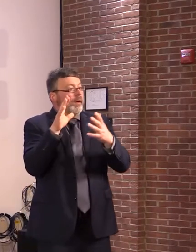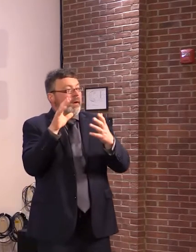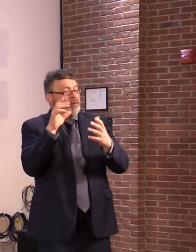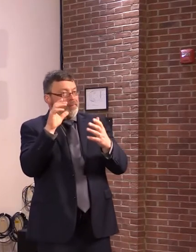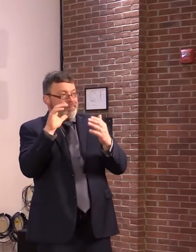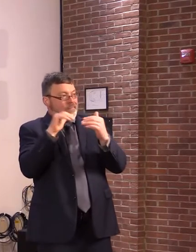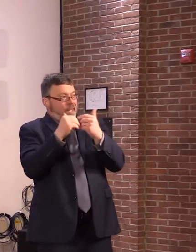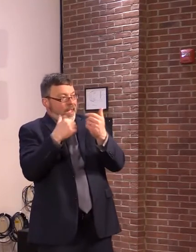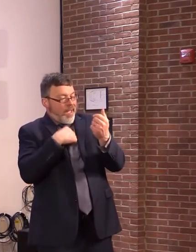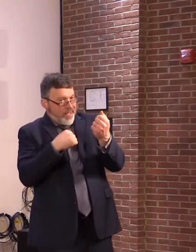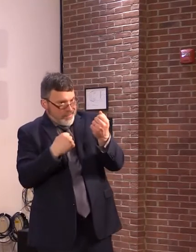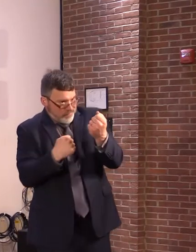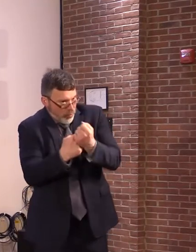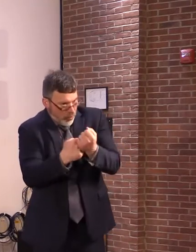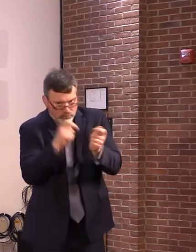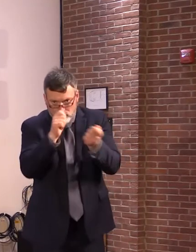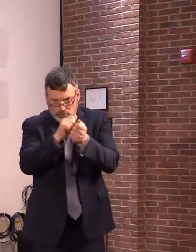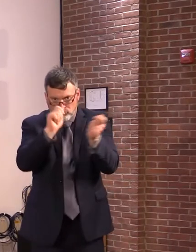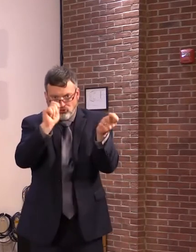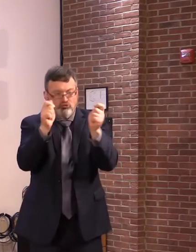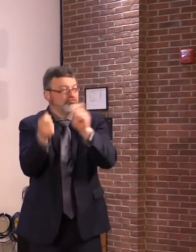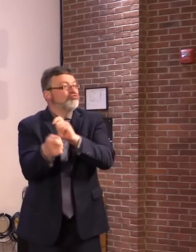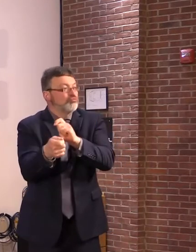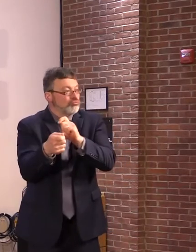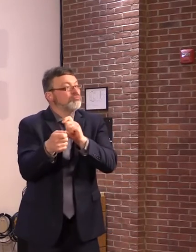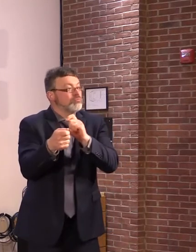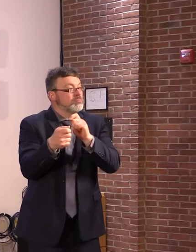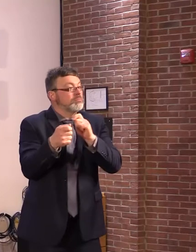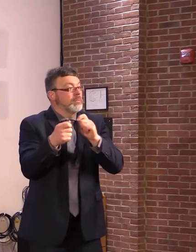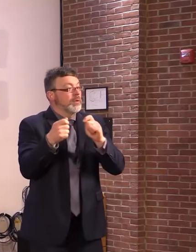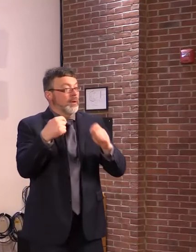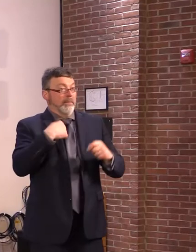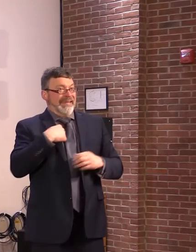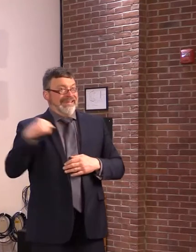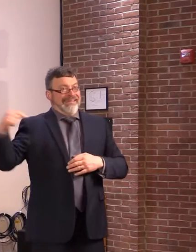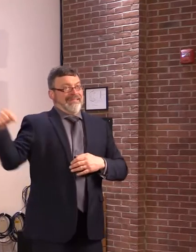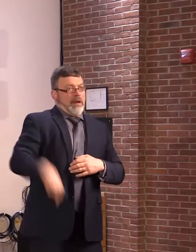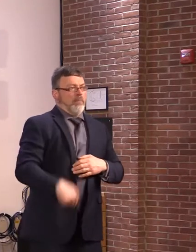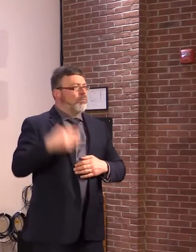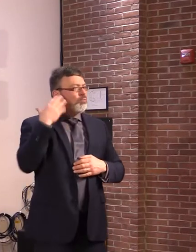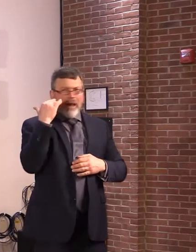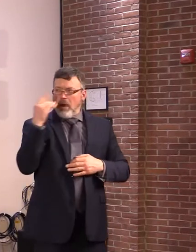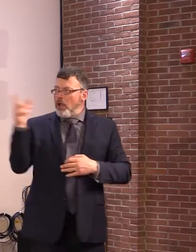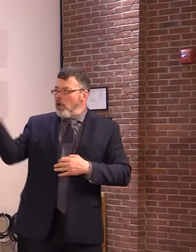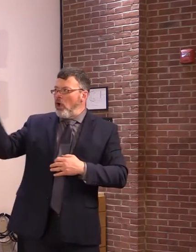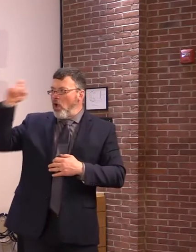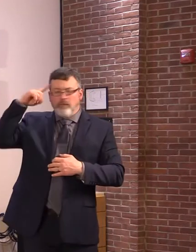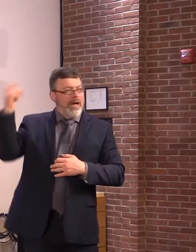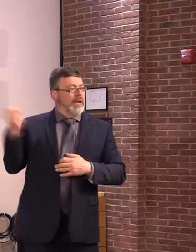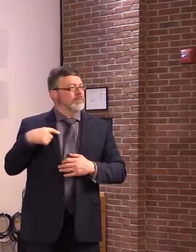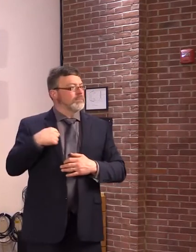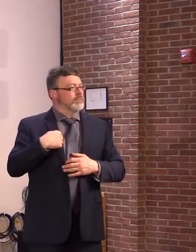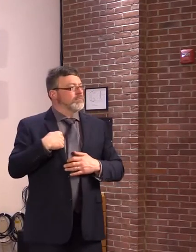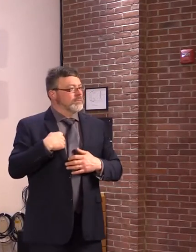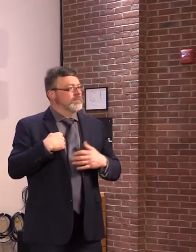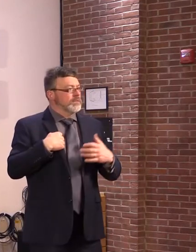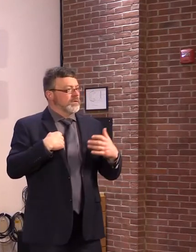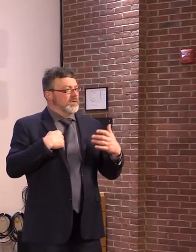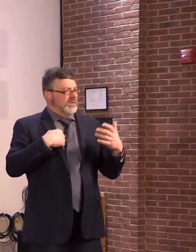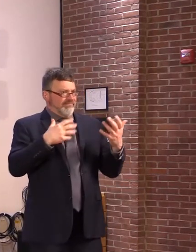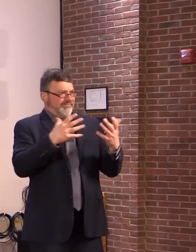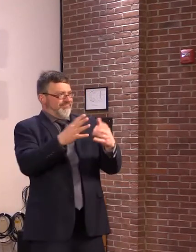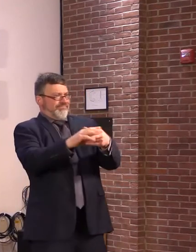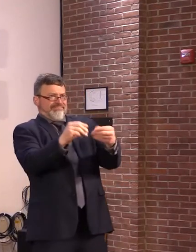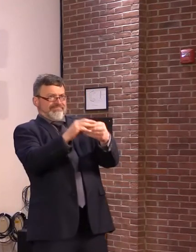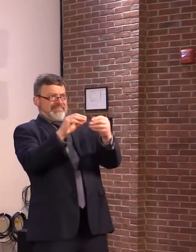reforms. The reason I'm here today is the way we actually make an impact in